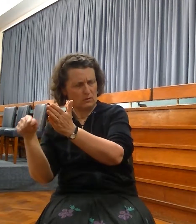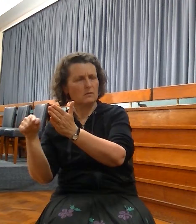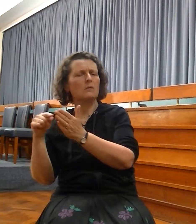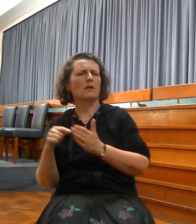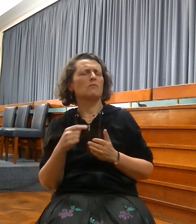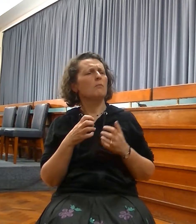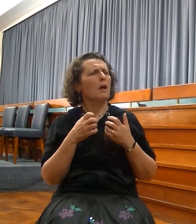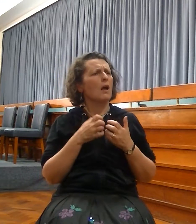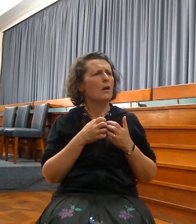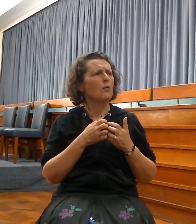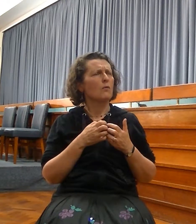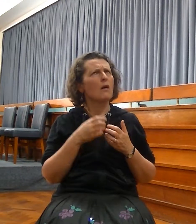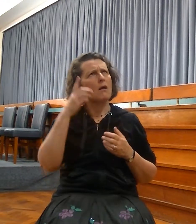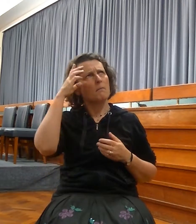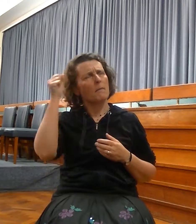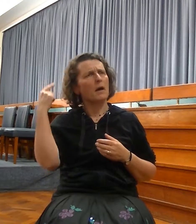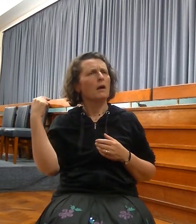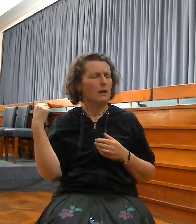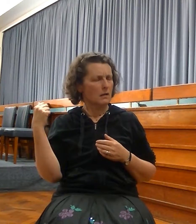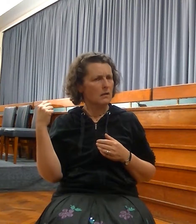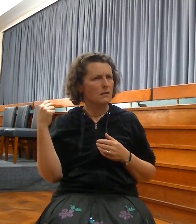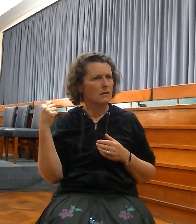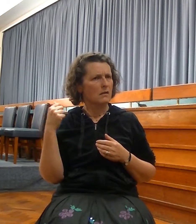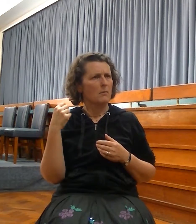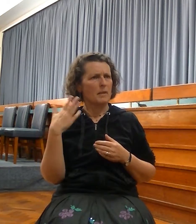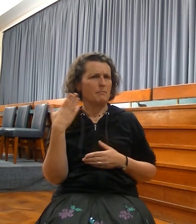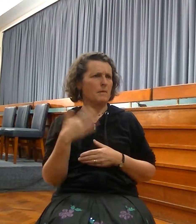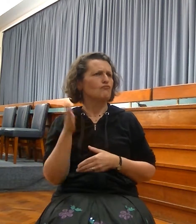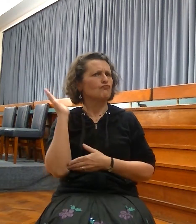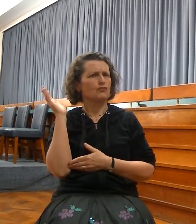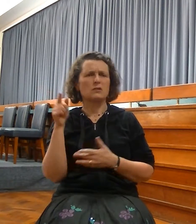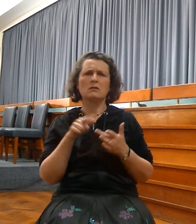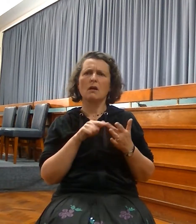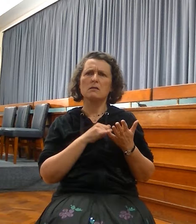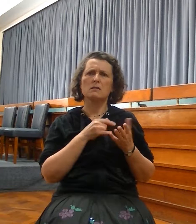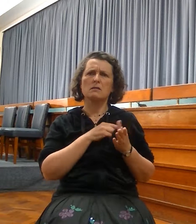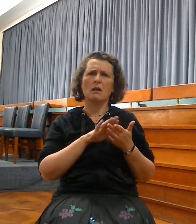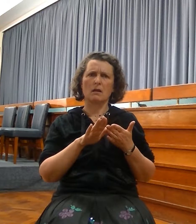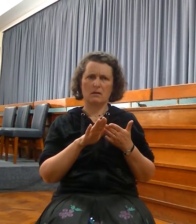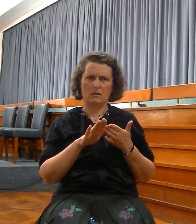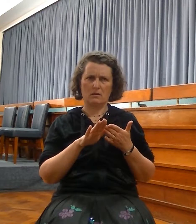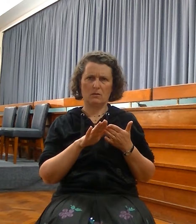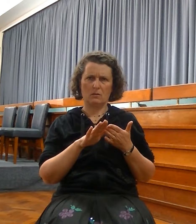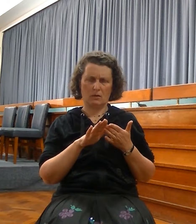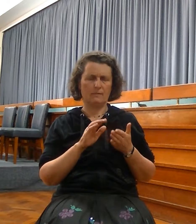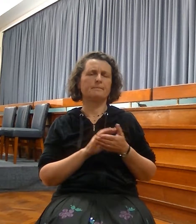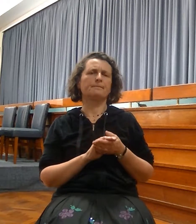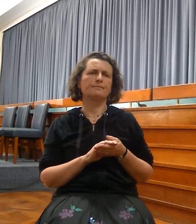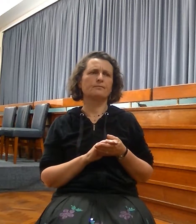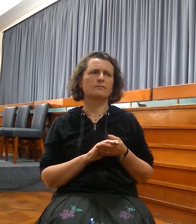I do remember telling you the old story, which illustrates the language of prophecy and the way it works.